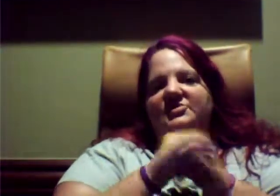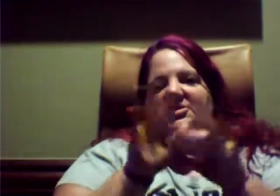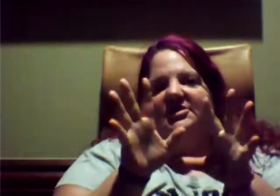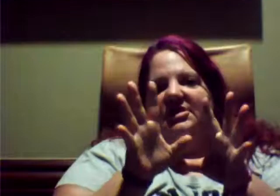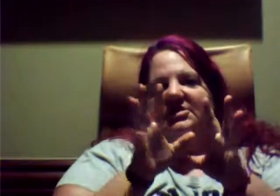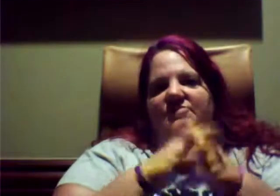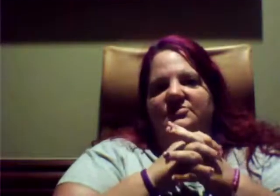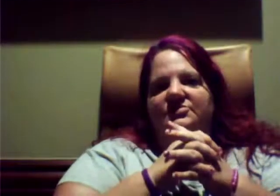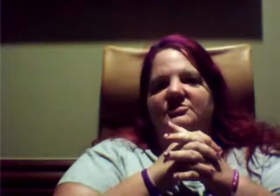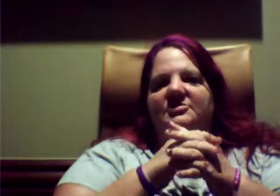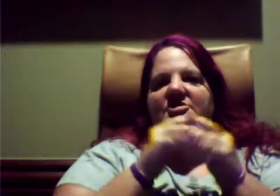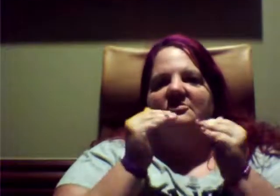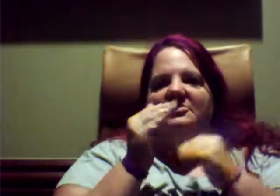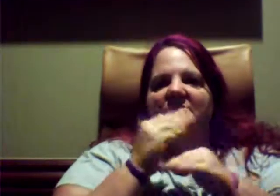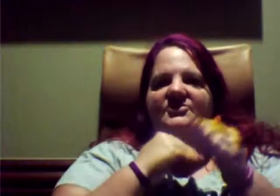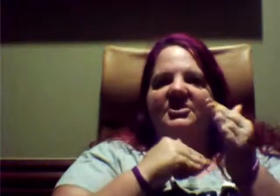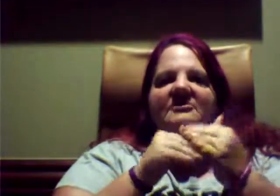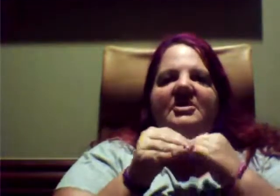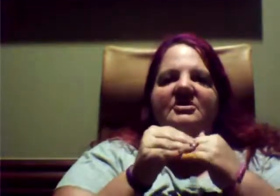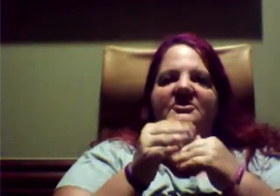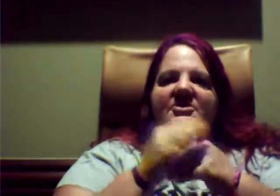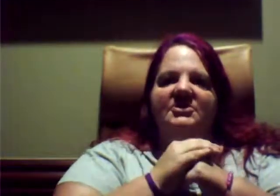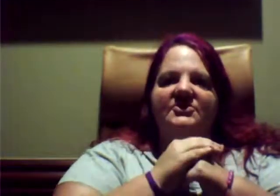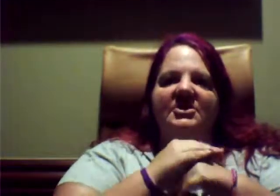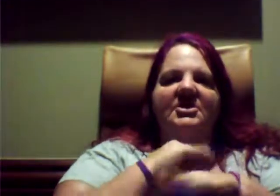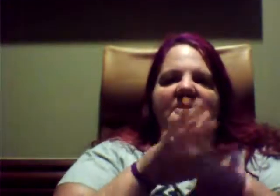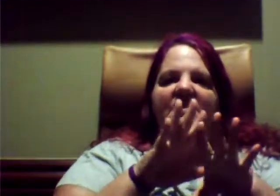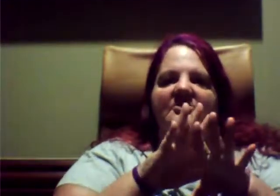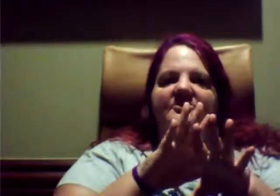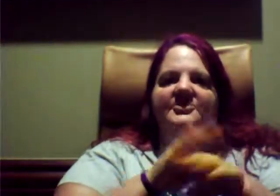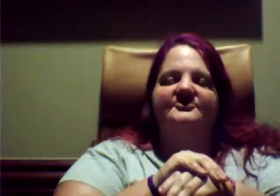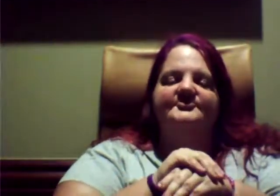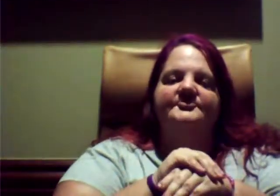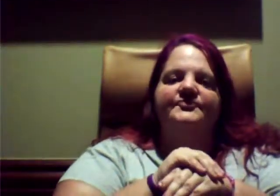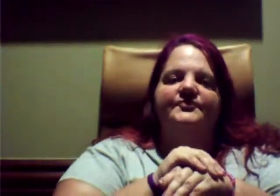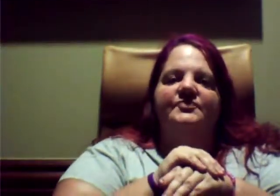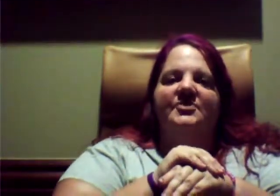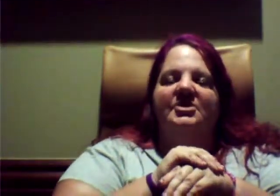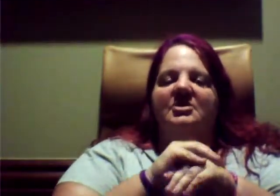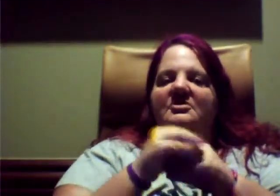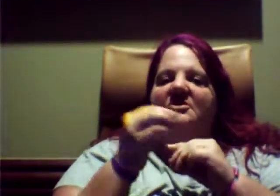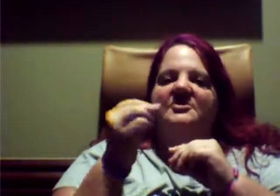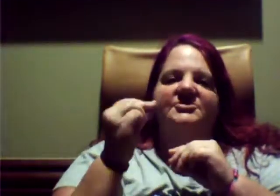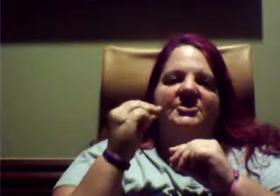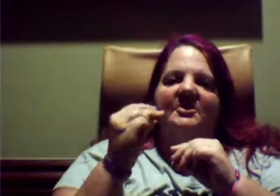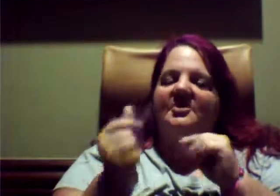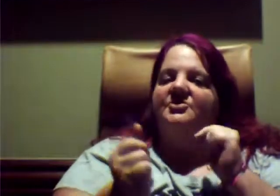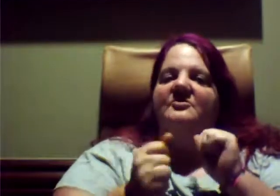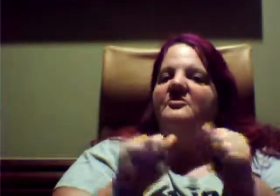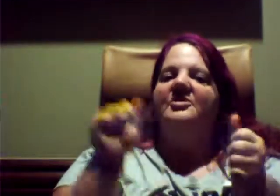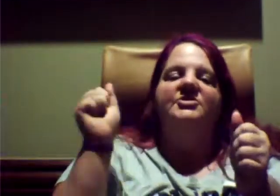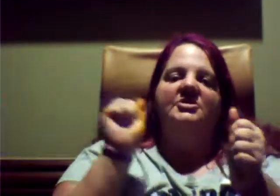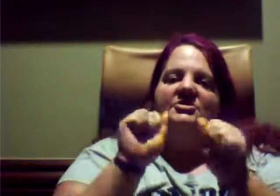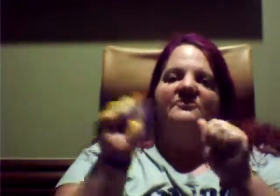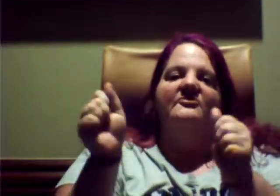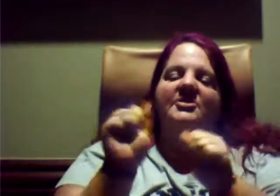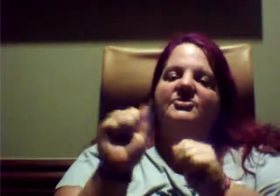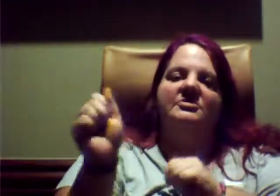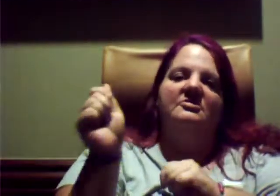I talk to a lot of gay kids on YouTube, anytime I run across anybody that needs any kind of help, you know, I've always got, I've got the Terror Project information